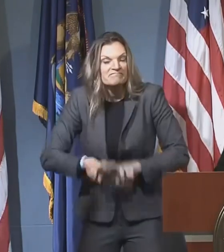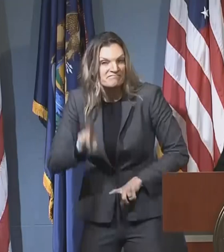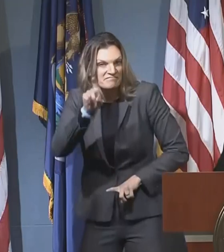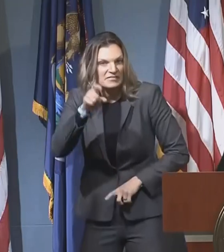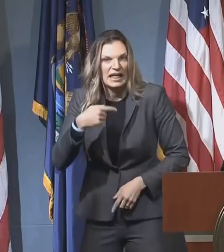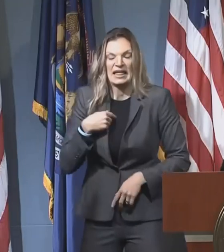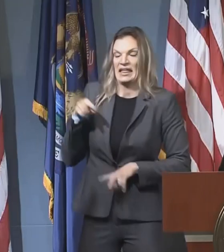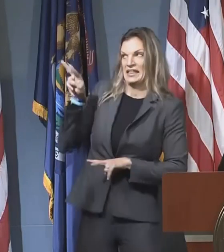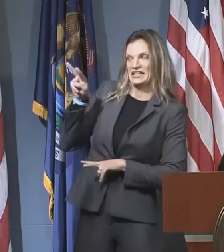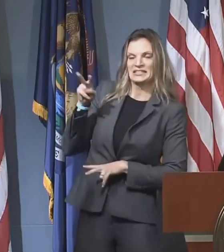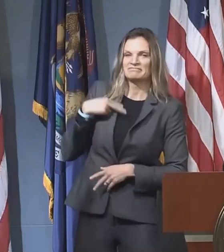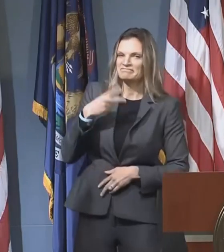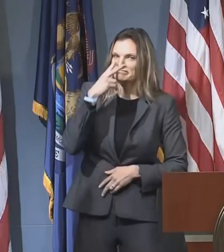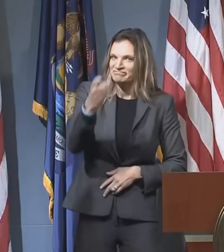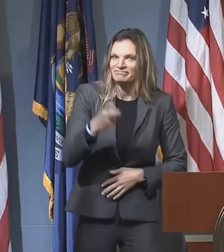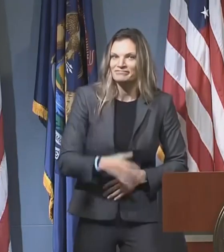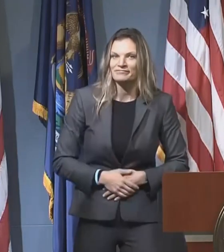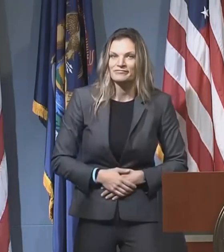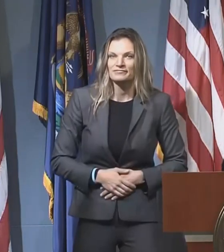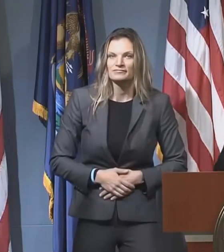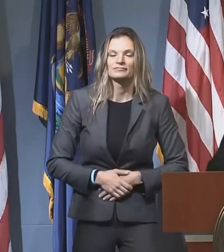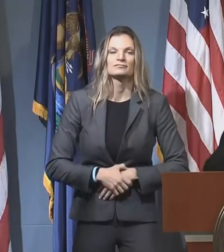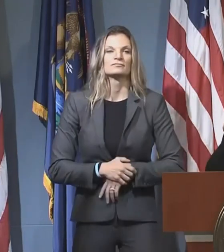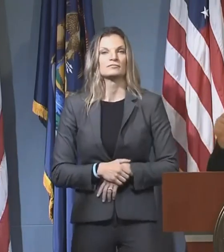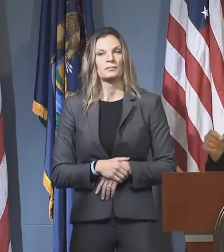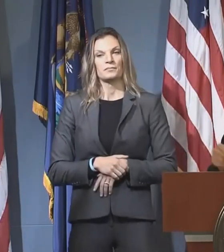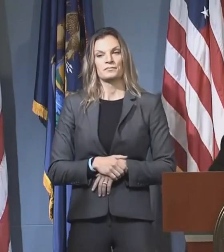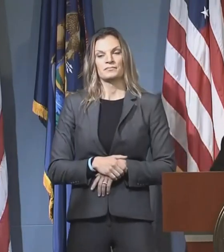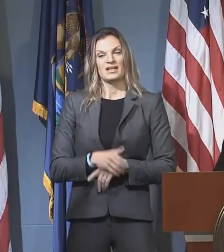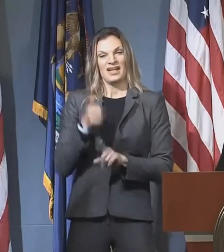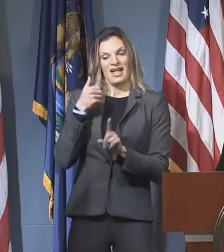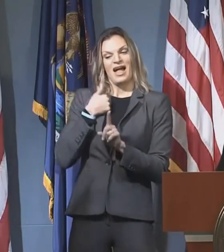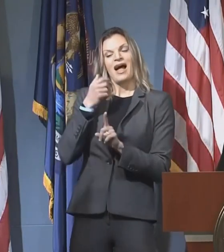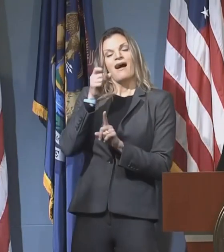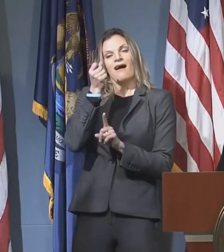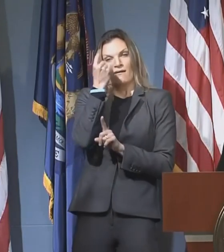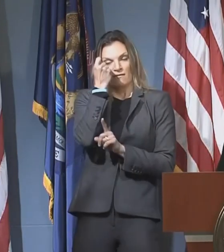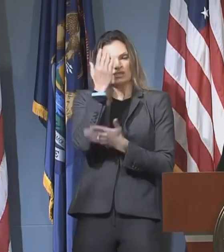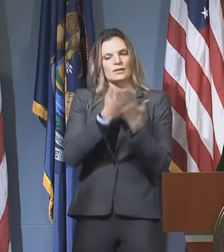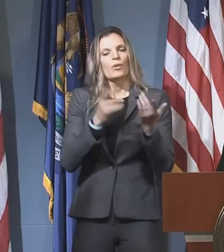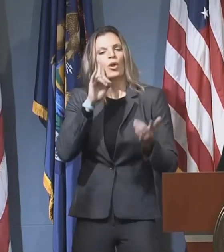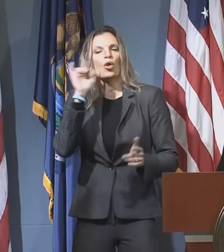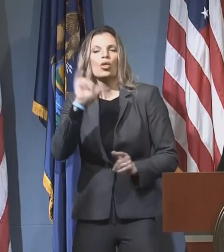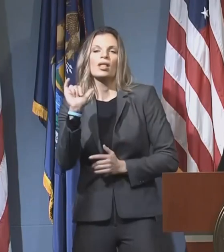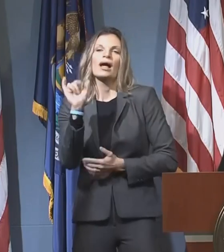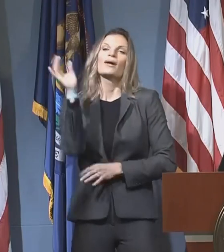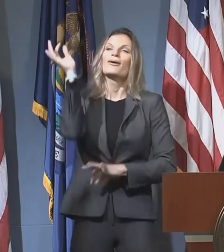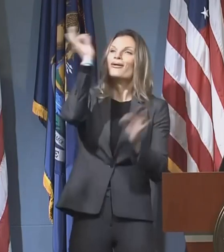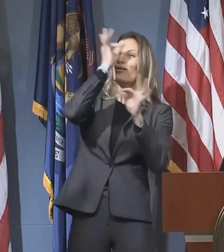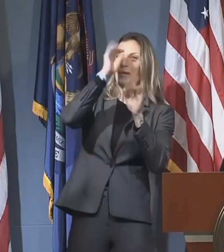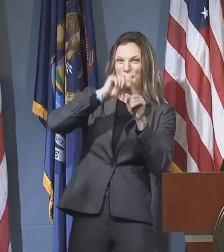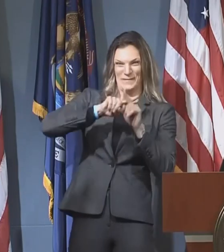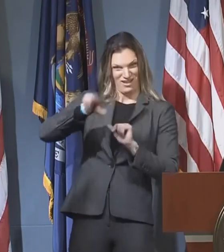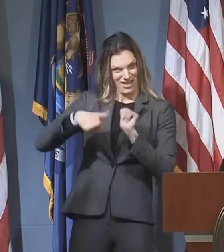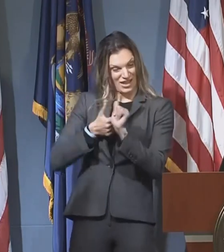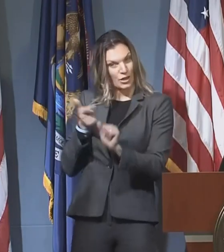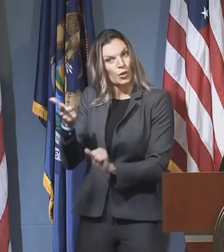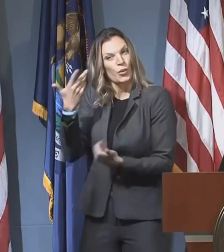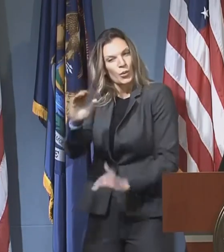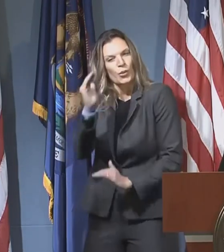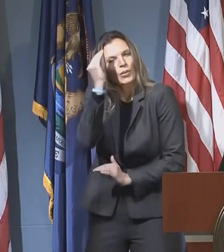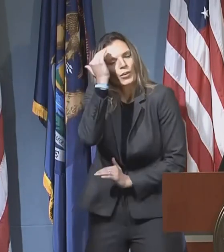be reckless or ignorant and to be deceptive and to have American lives lost because of it.